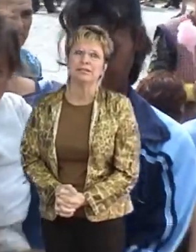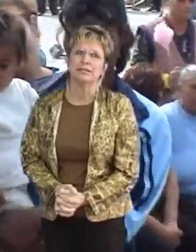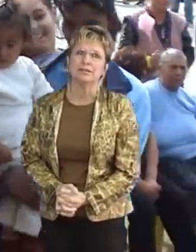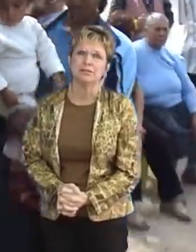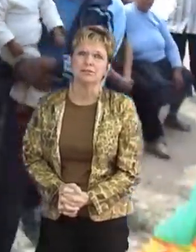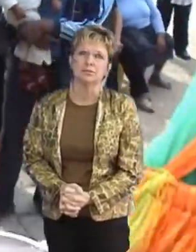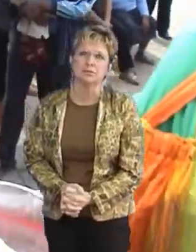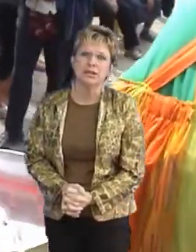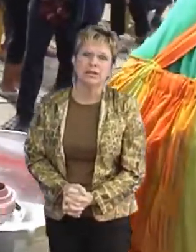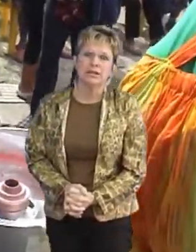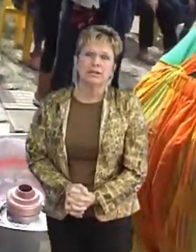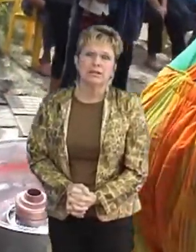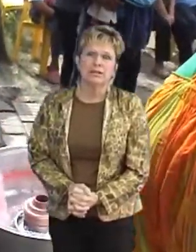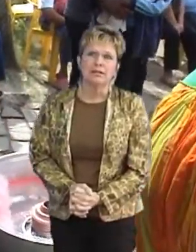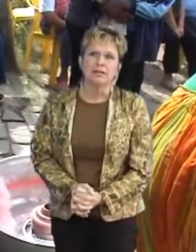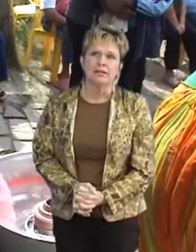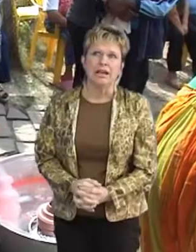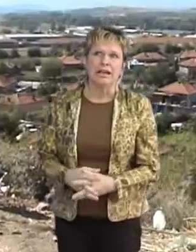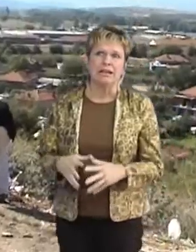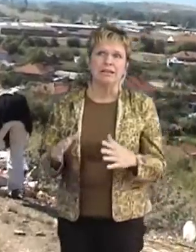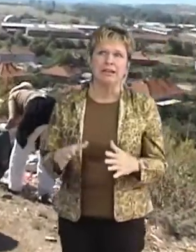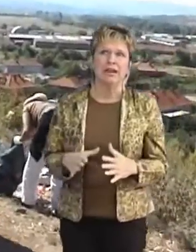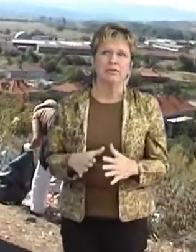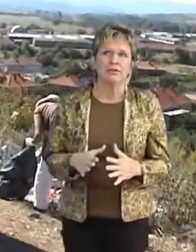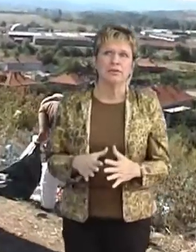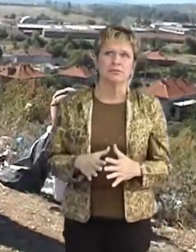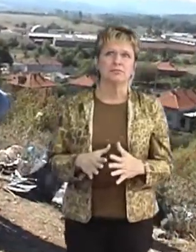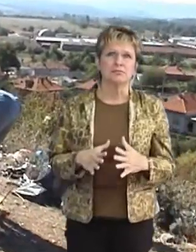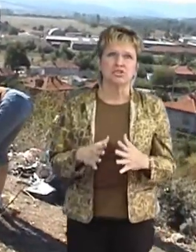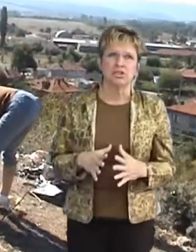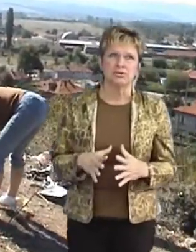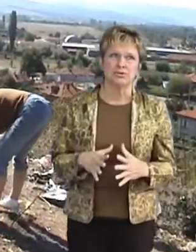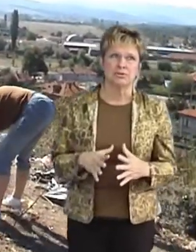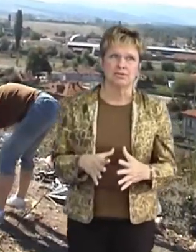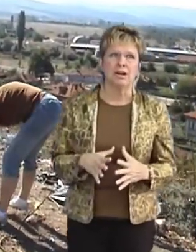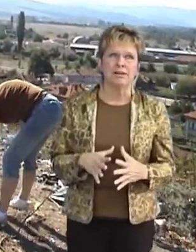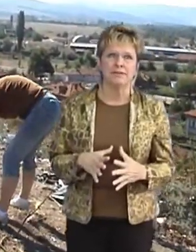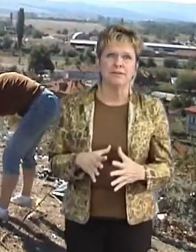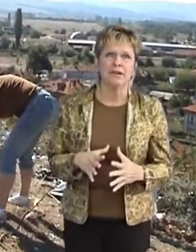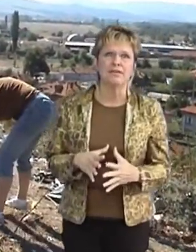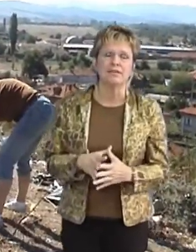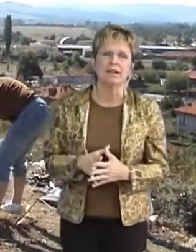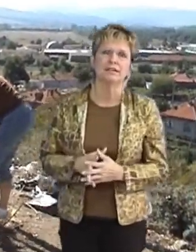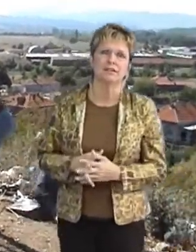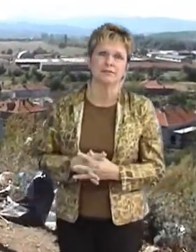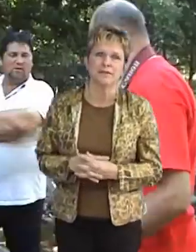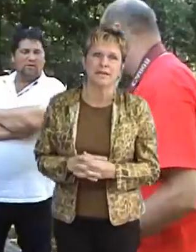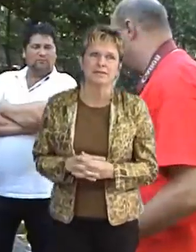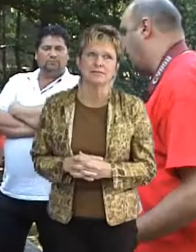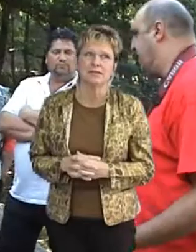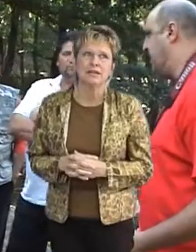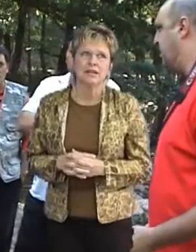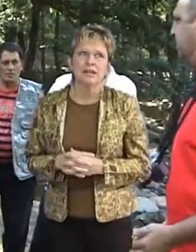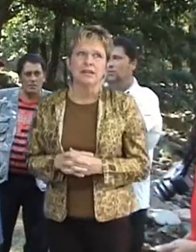to get out of the sheltered life that I live